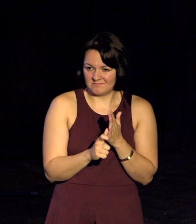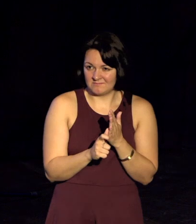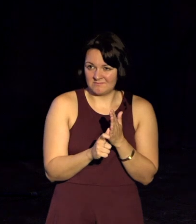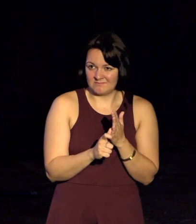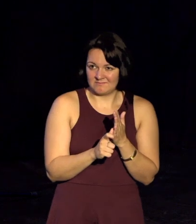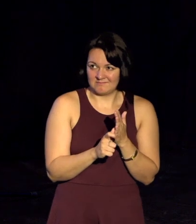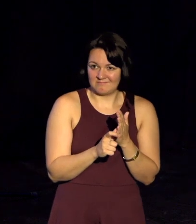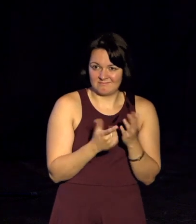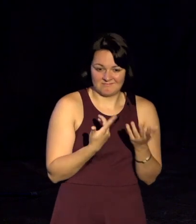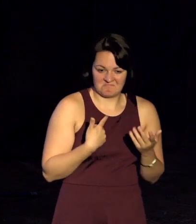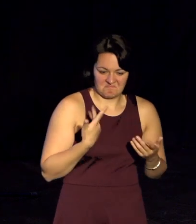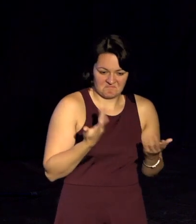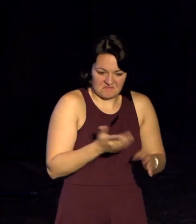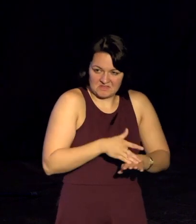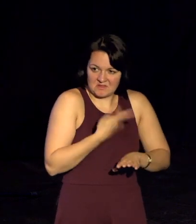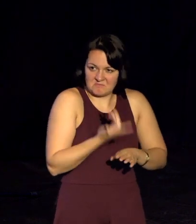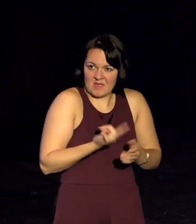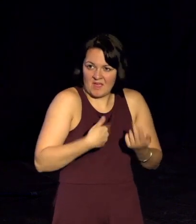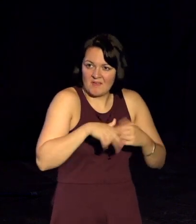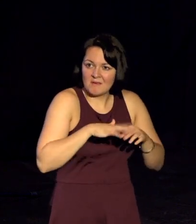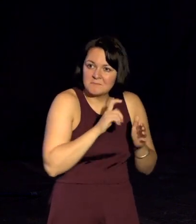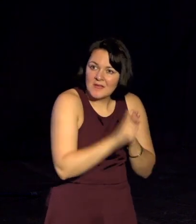Despite people yelling at me on the street.